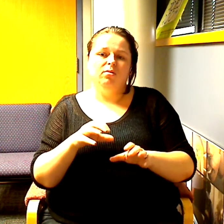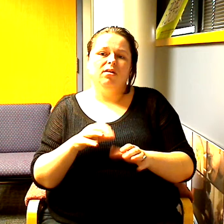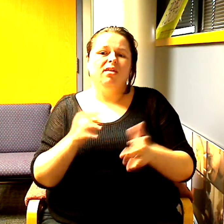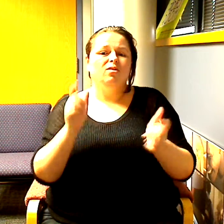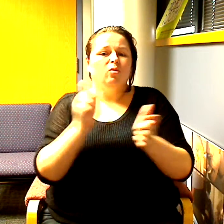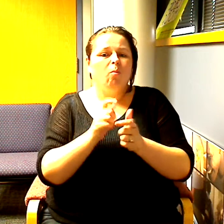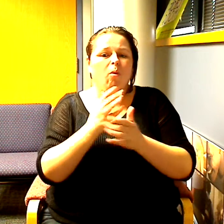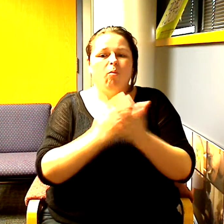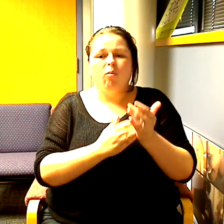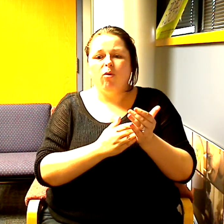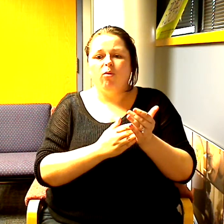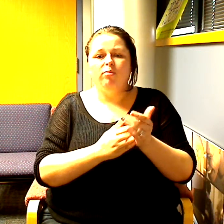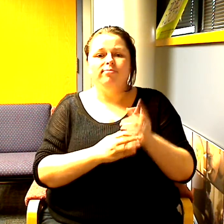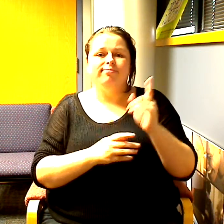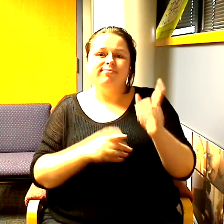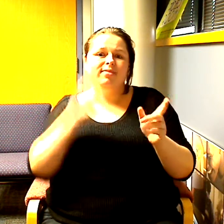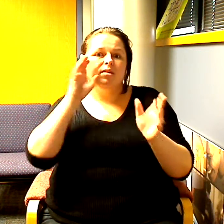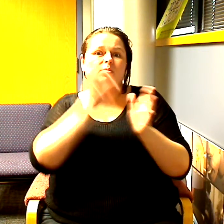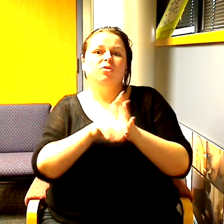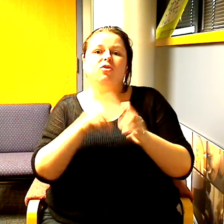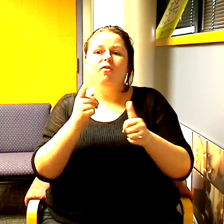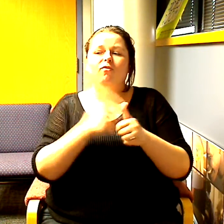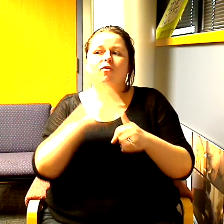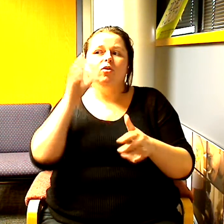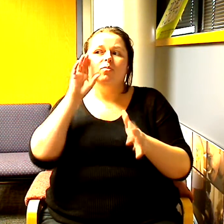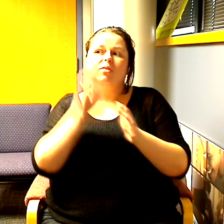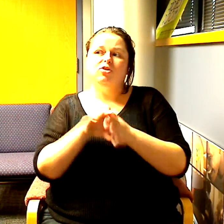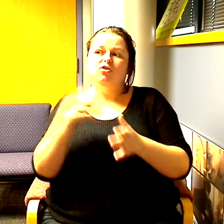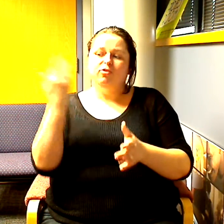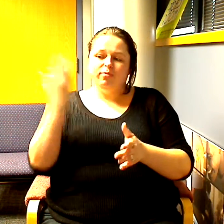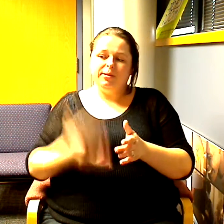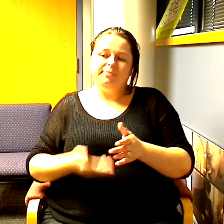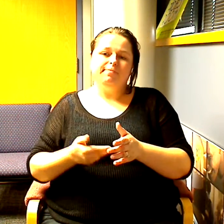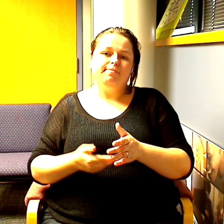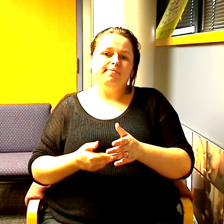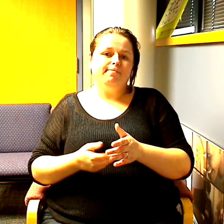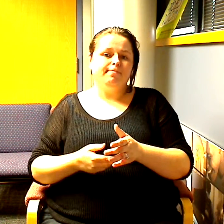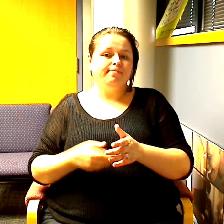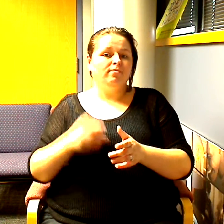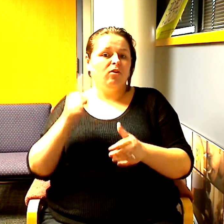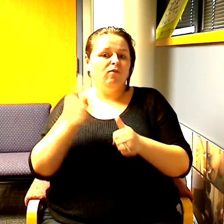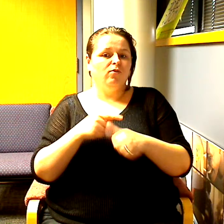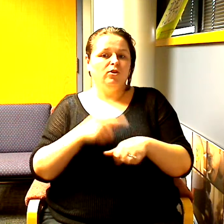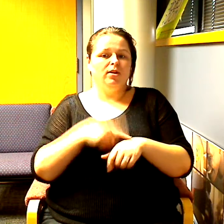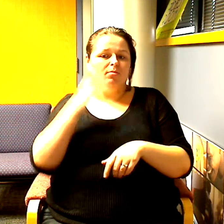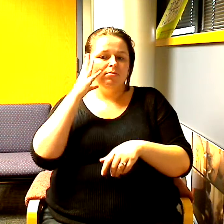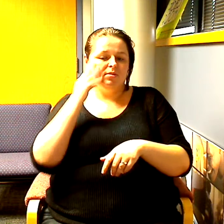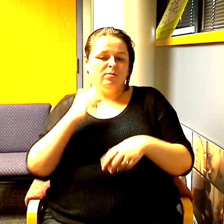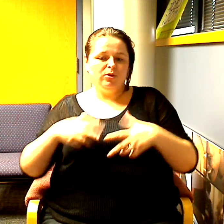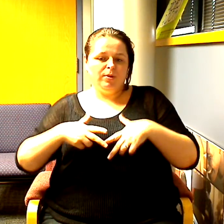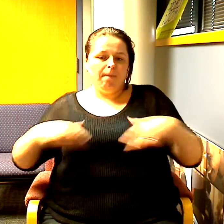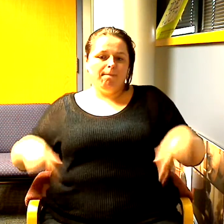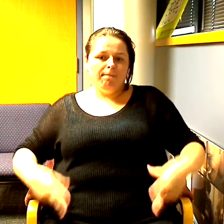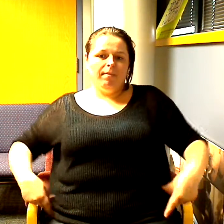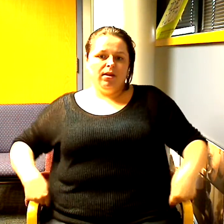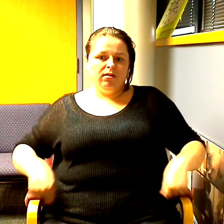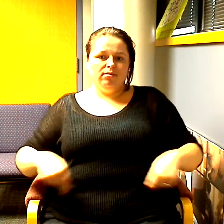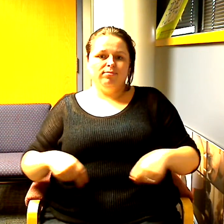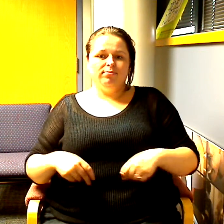this picture is a very first picture that I ever took and it's also the very first time that I had worn a bikini and I didn't even have my period